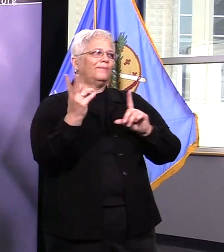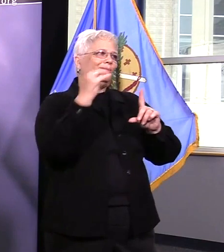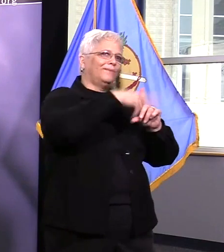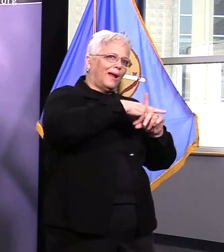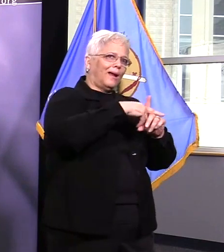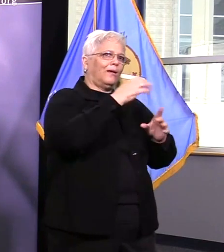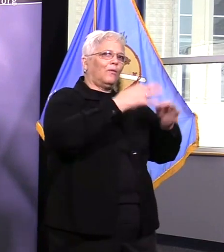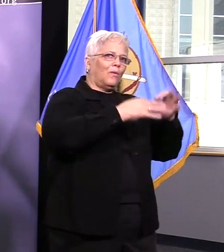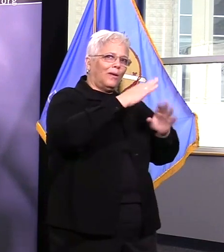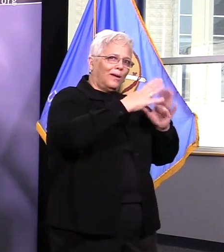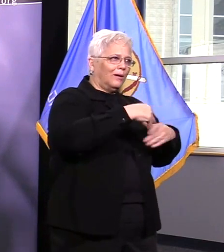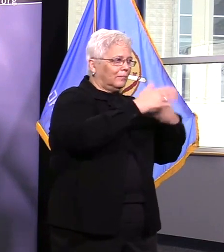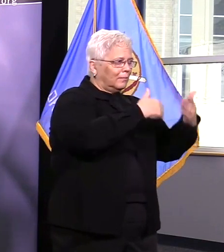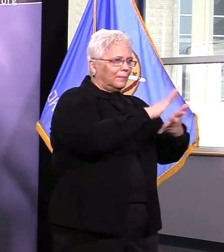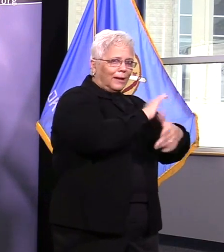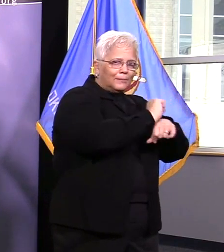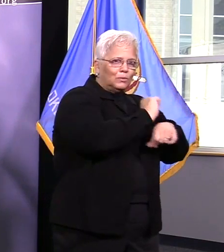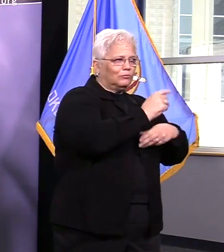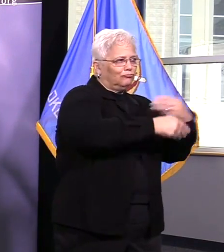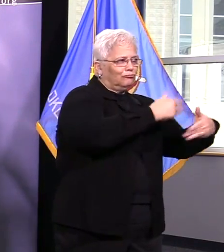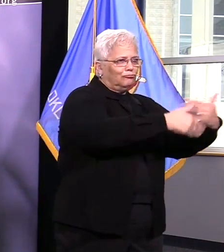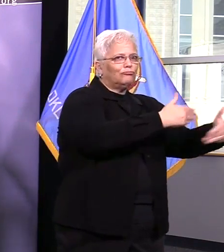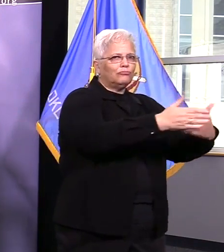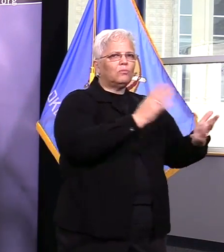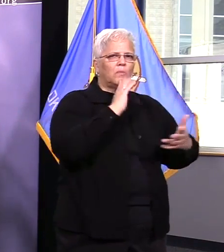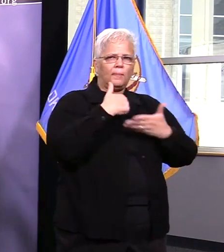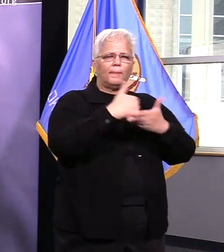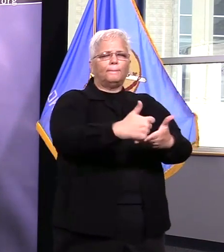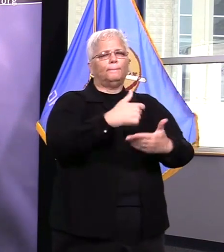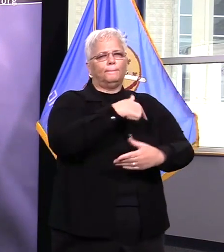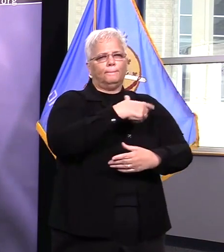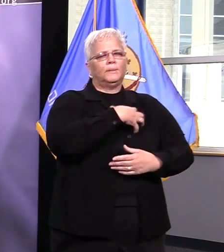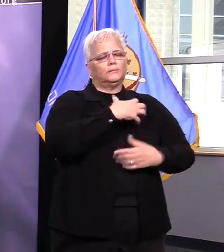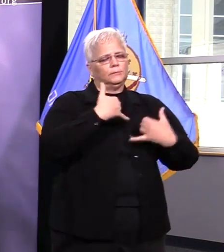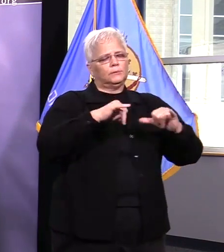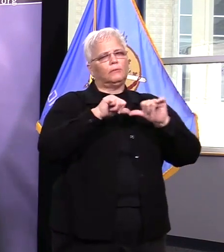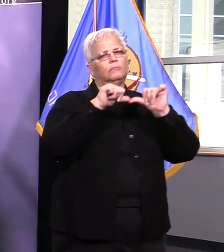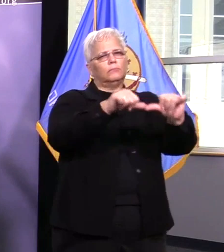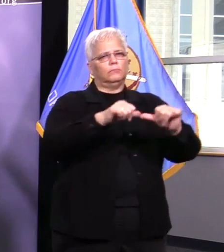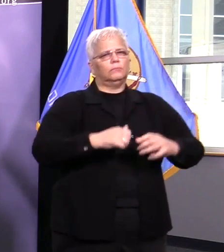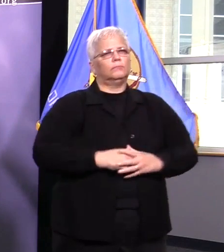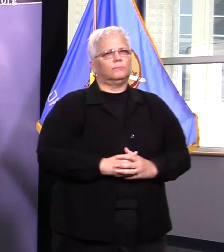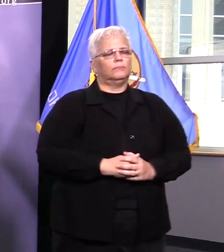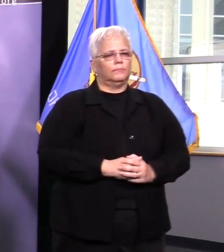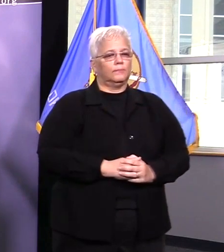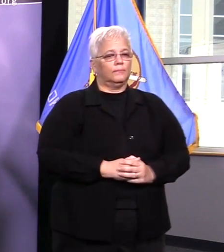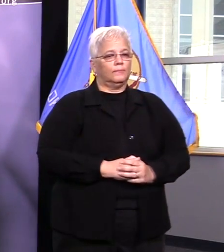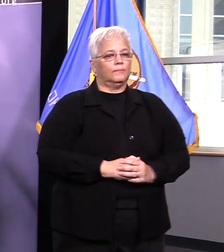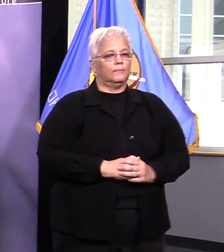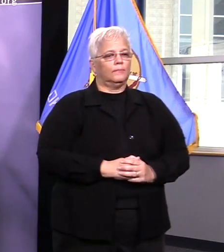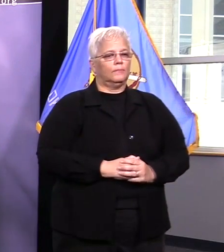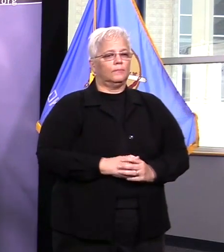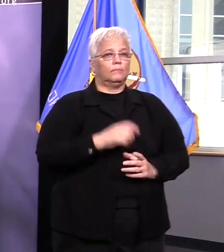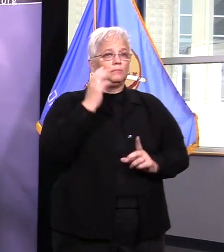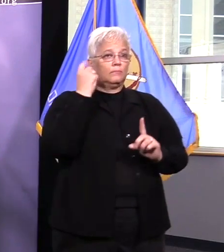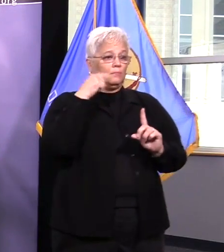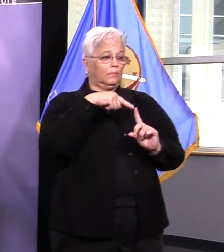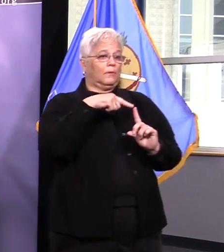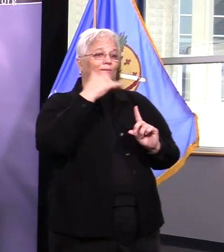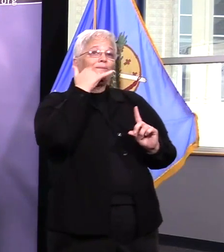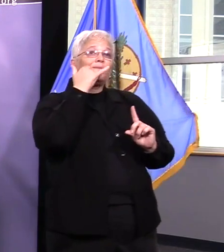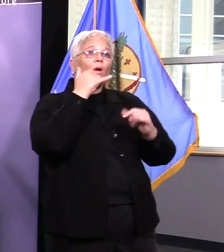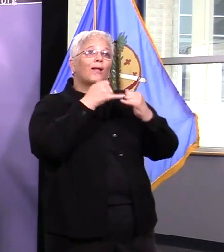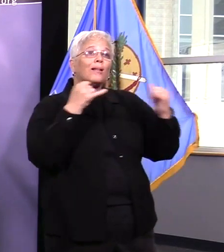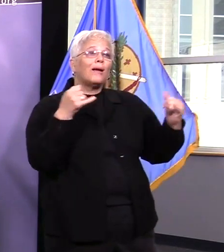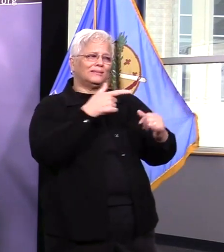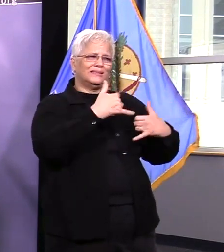for telephone counseling it's extremely important that law enforcement in tulsa county understand that they must help victims